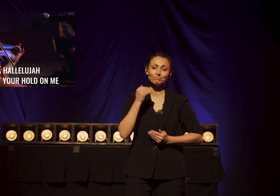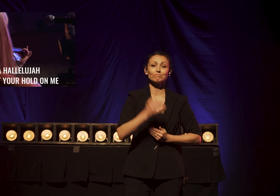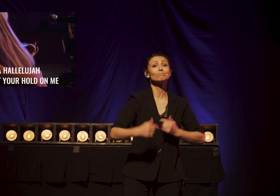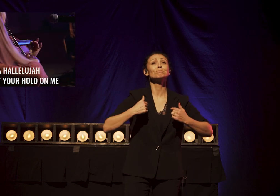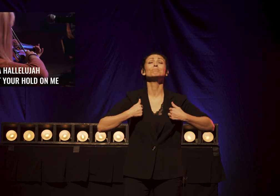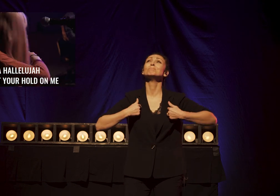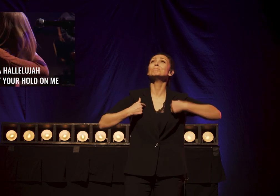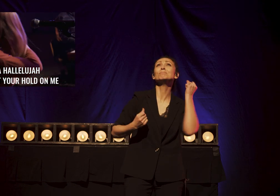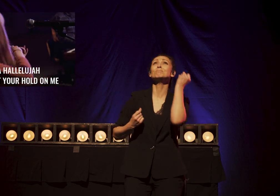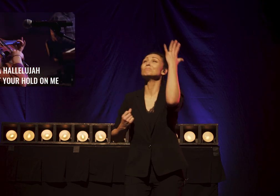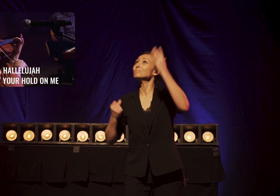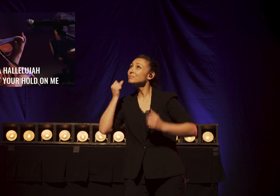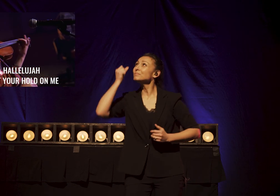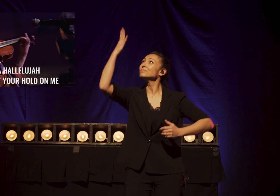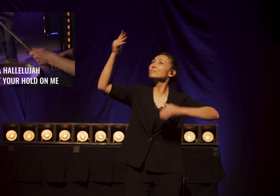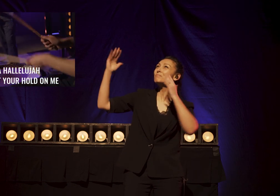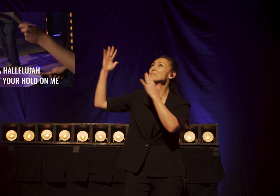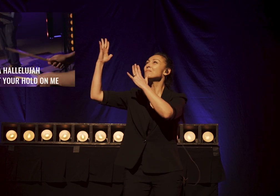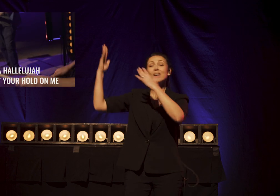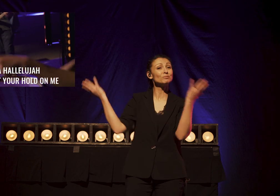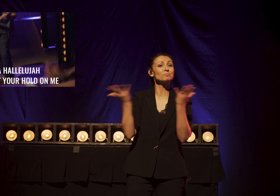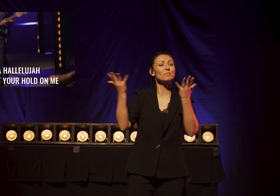And I'll raise a hallelujah,